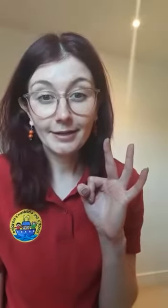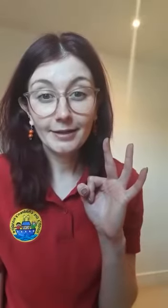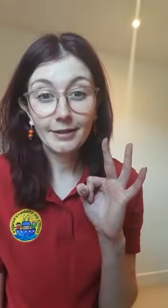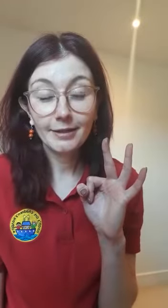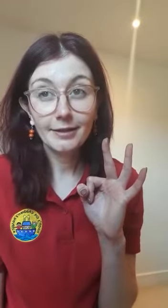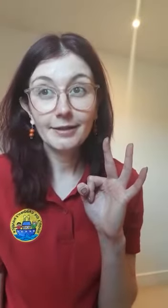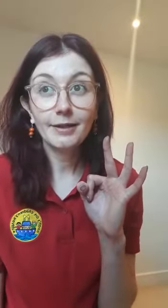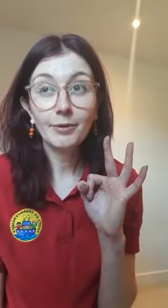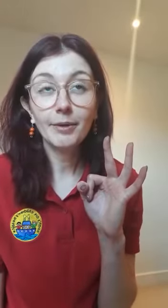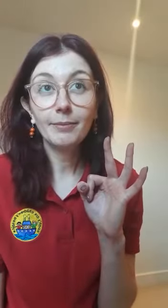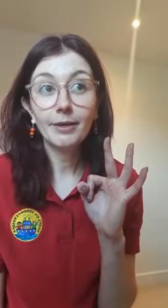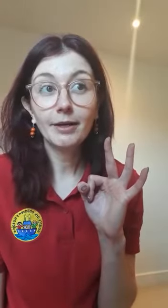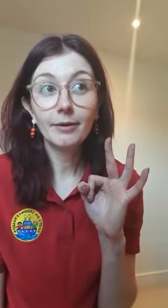see what we can pick up.